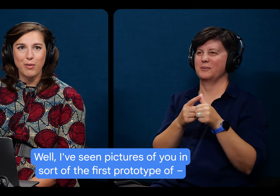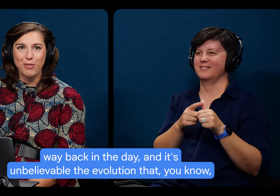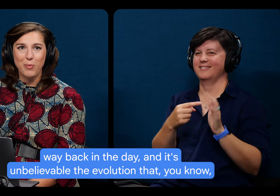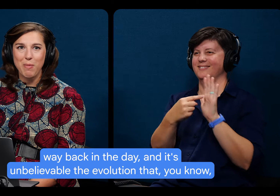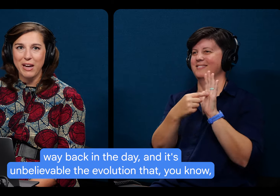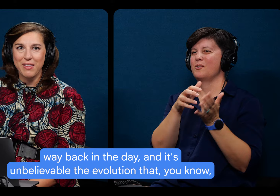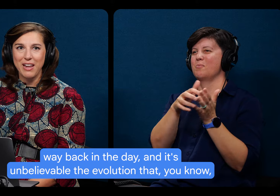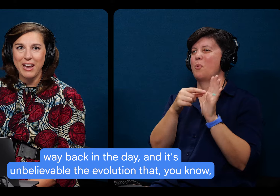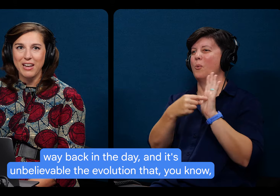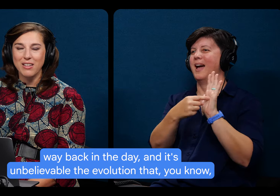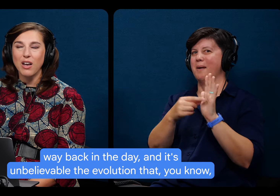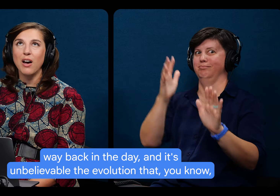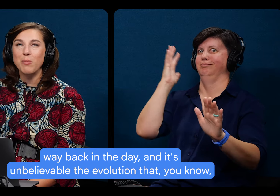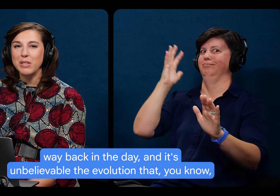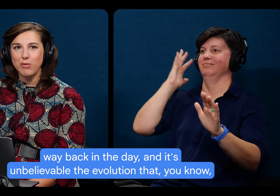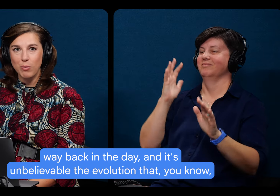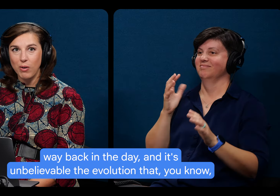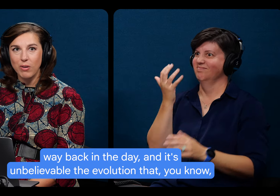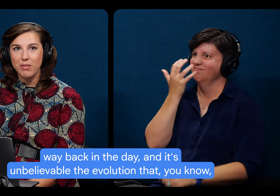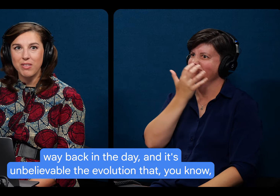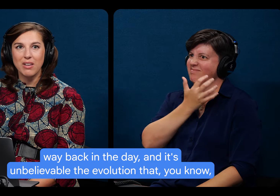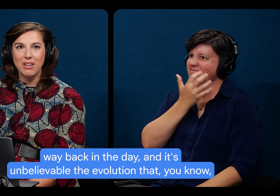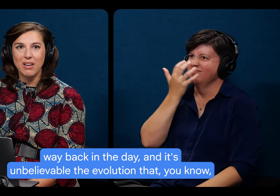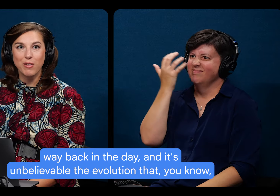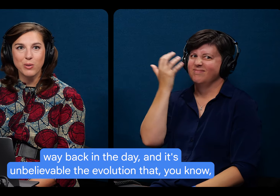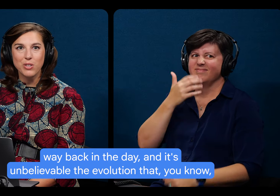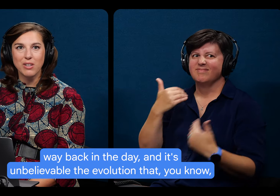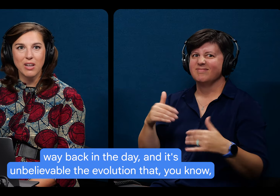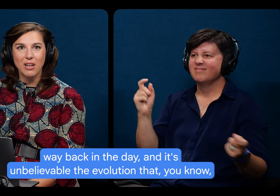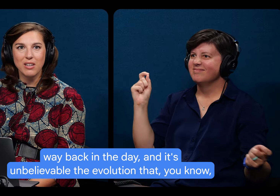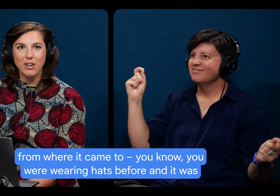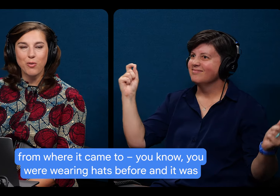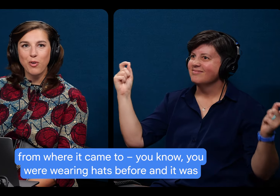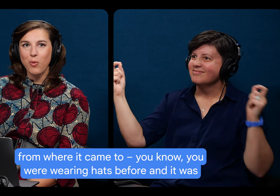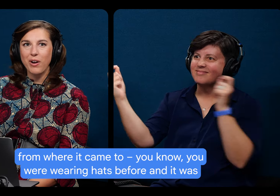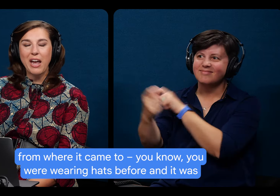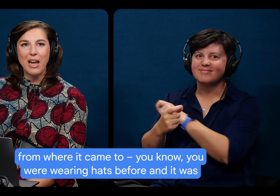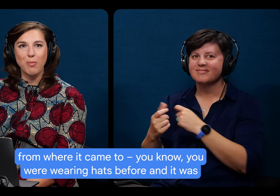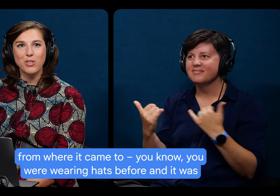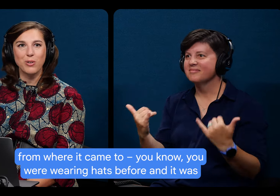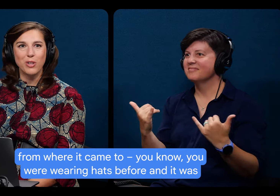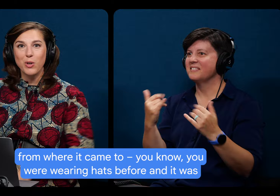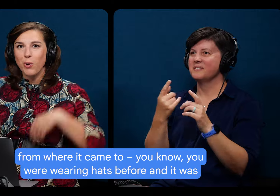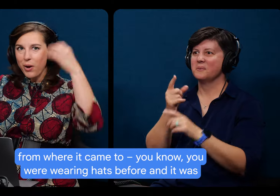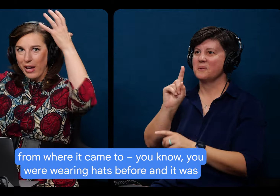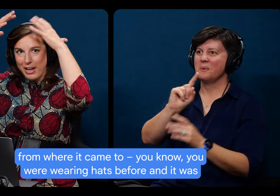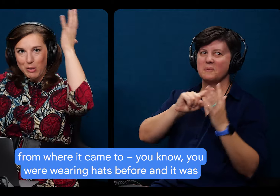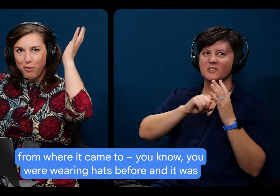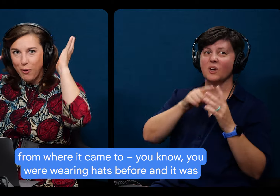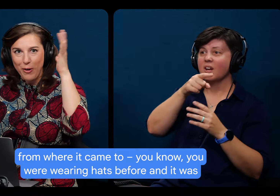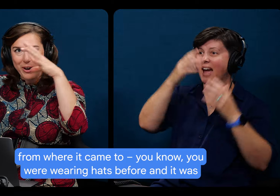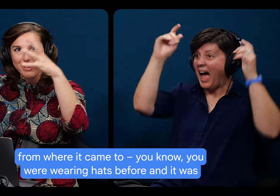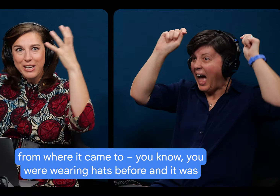of like way back in the day. And it's unbelievable. It's the evolution that, you know, where it came to, you know, you were wearing